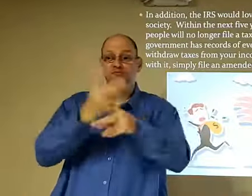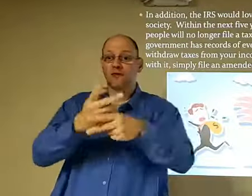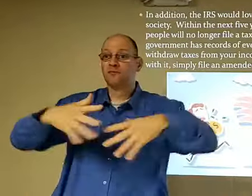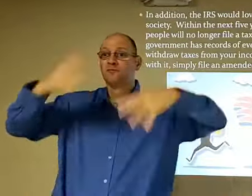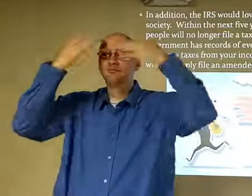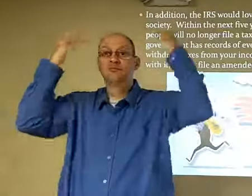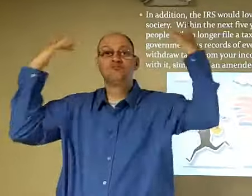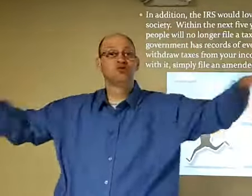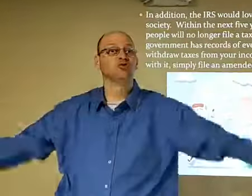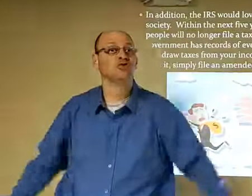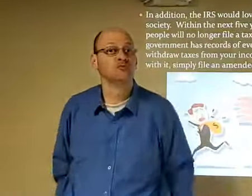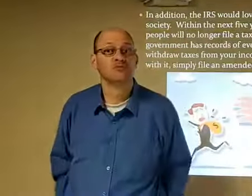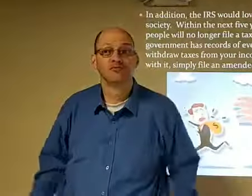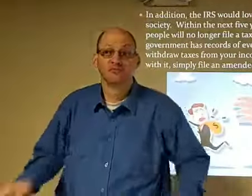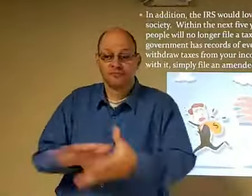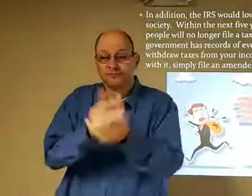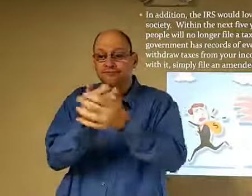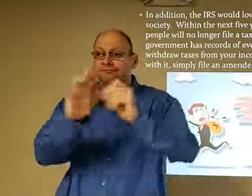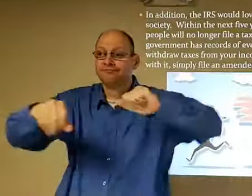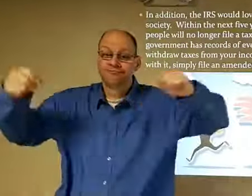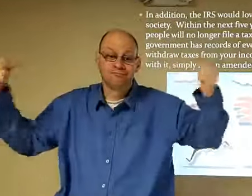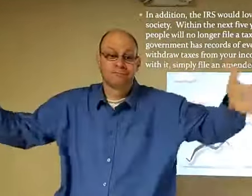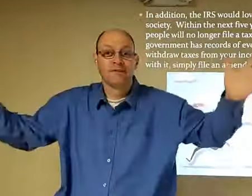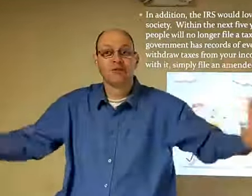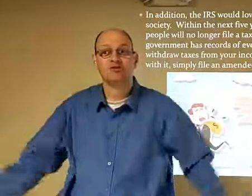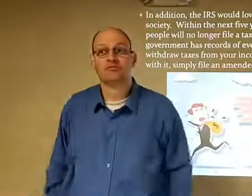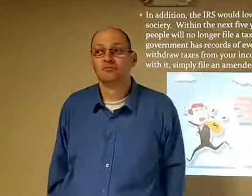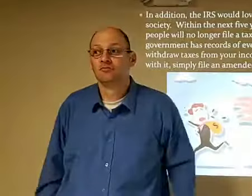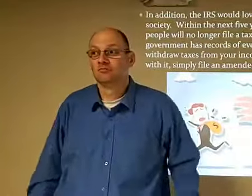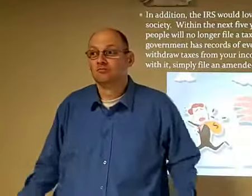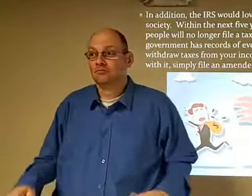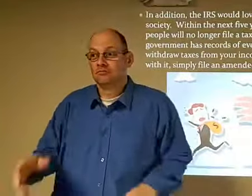So, you know, it's all dependent. know, do you owe anything or are going to get something back?